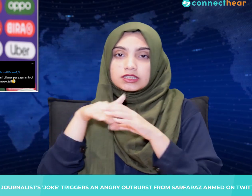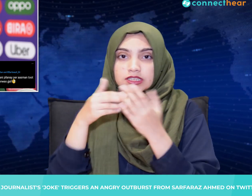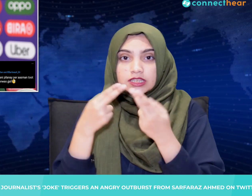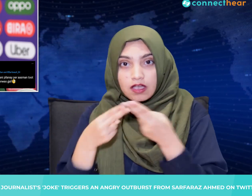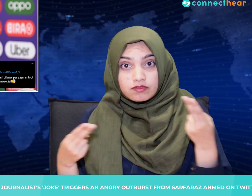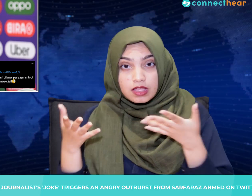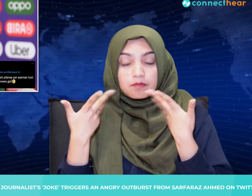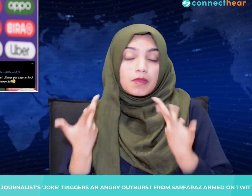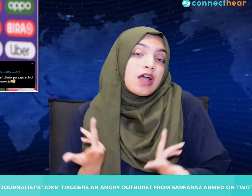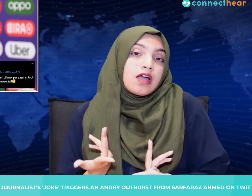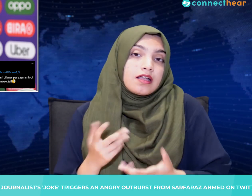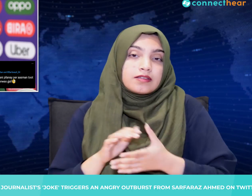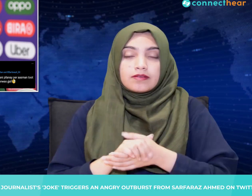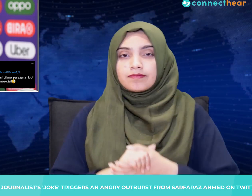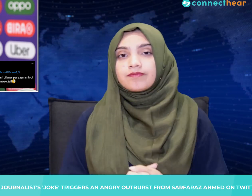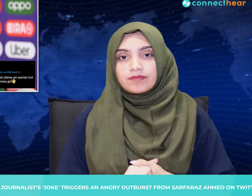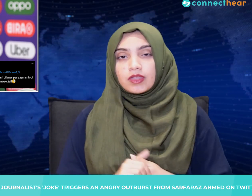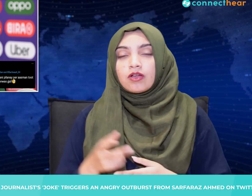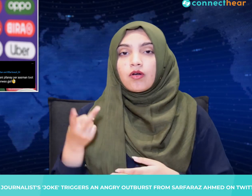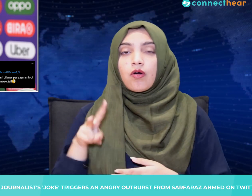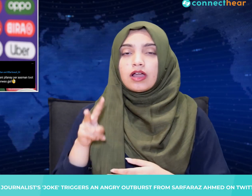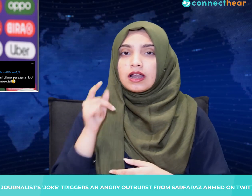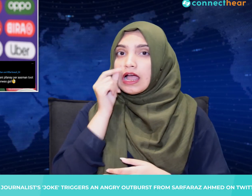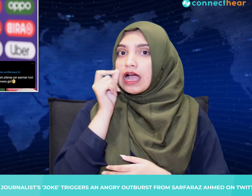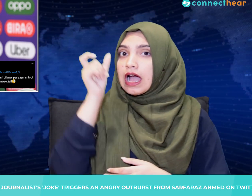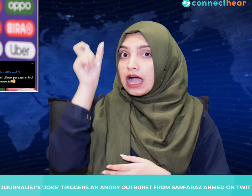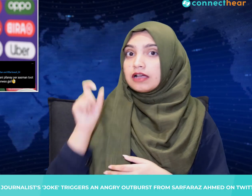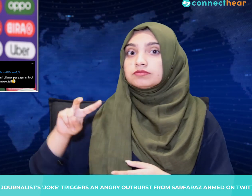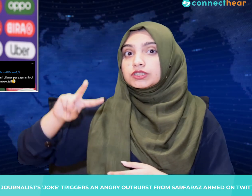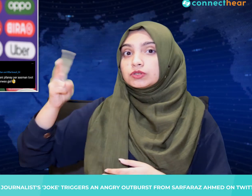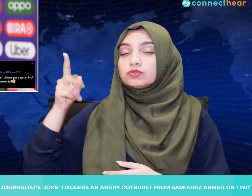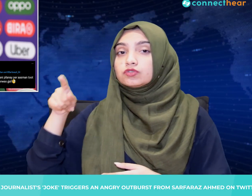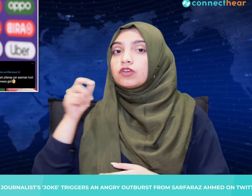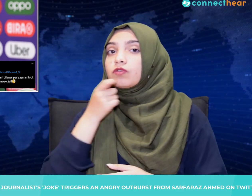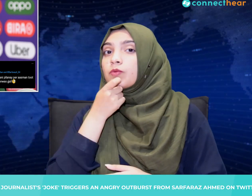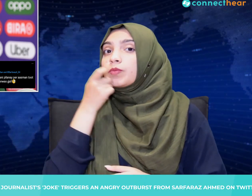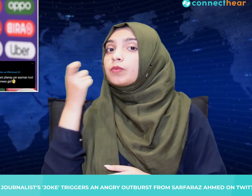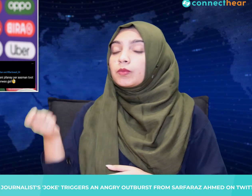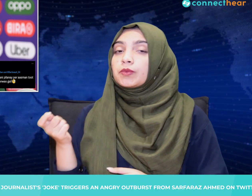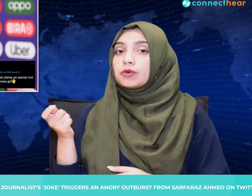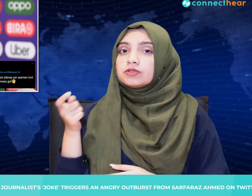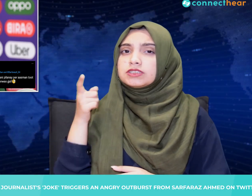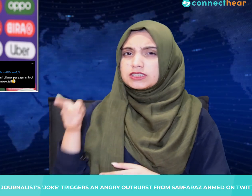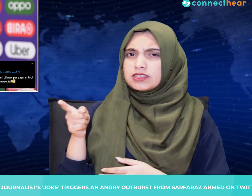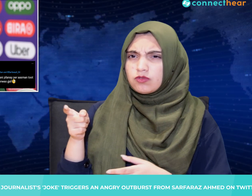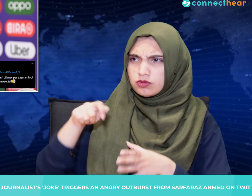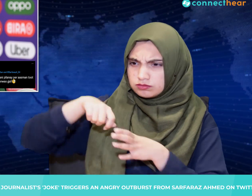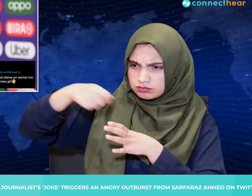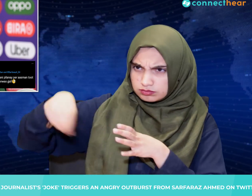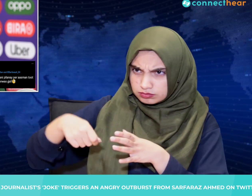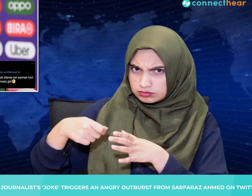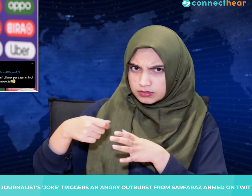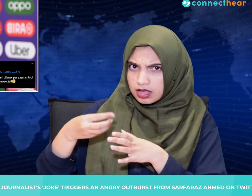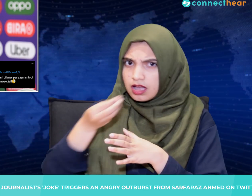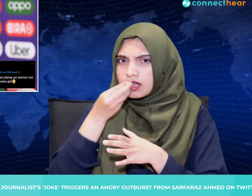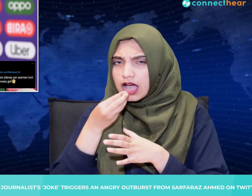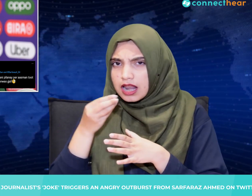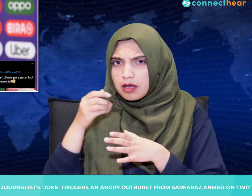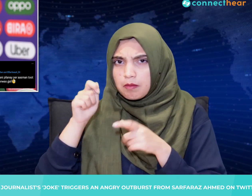Khan cheekily posted another reply asking the former captain to treat him and Ali to tea